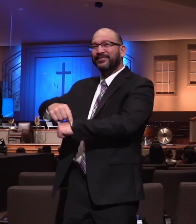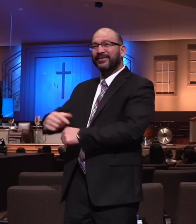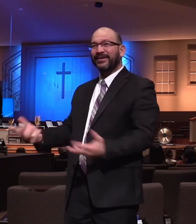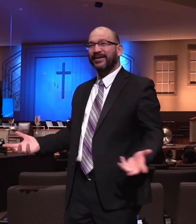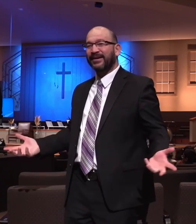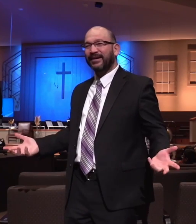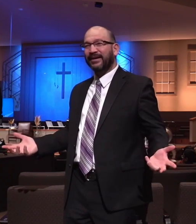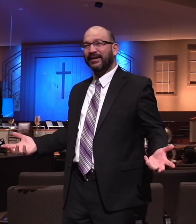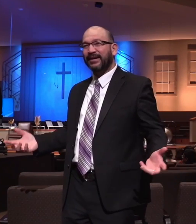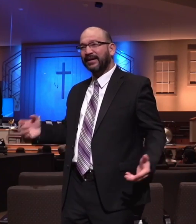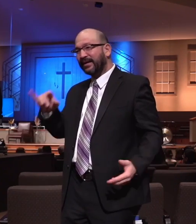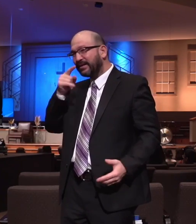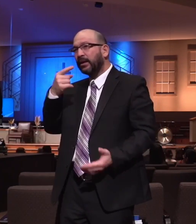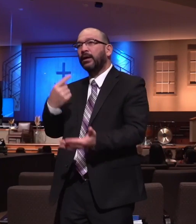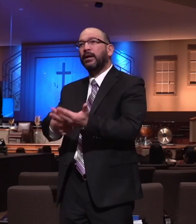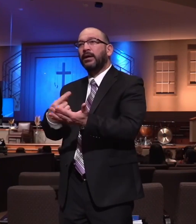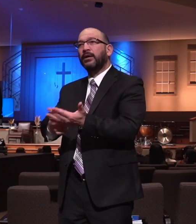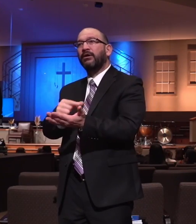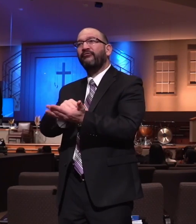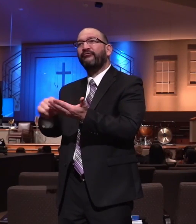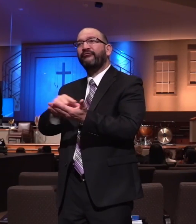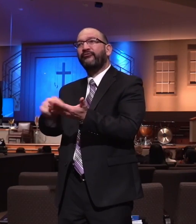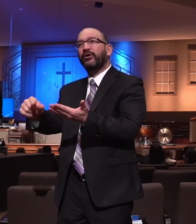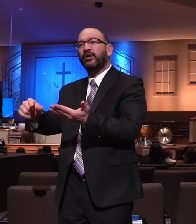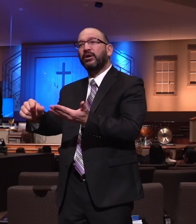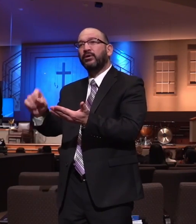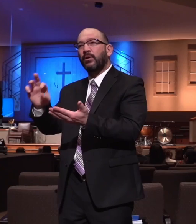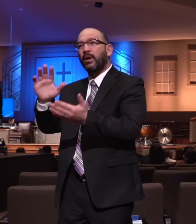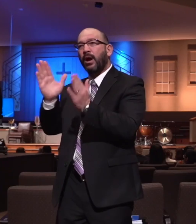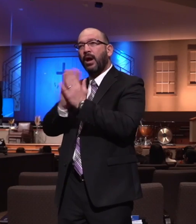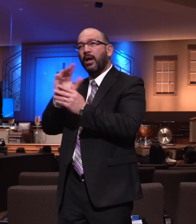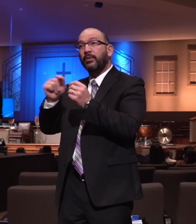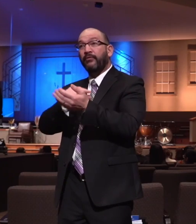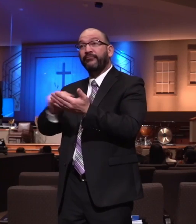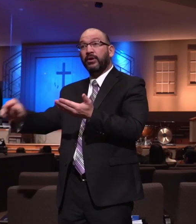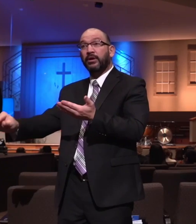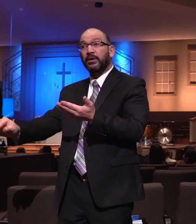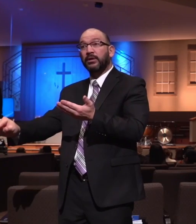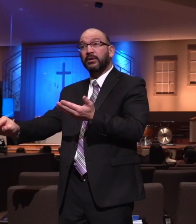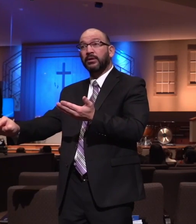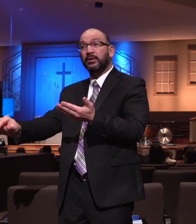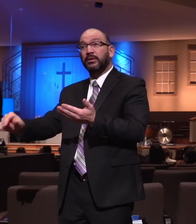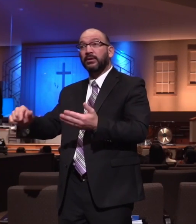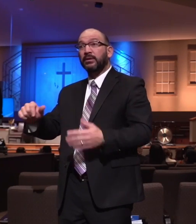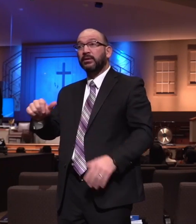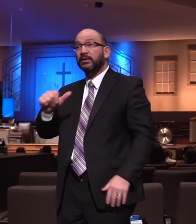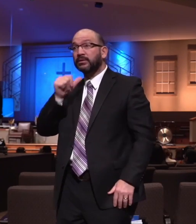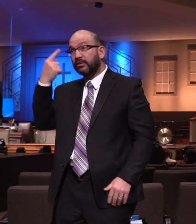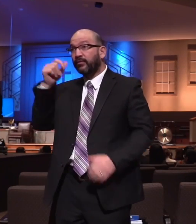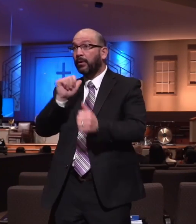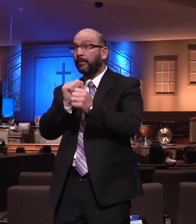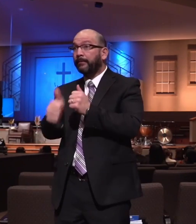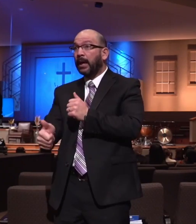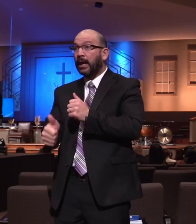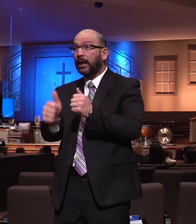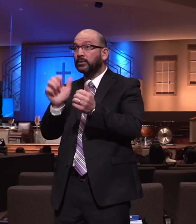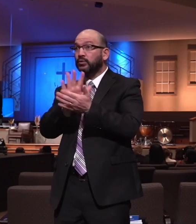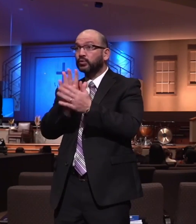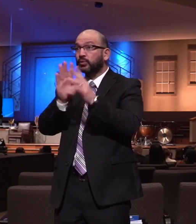child is discussing a verse or asking you about a verse and it's not to pass the Bible test. He's just